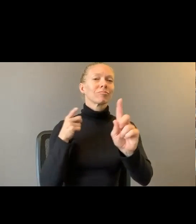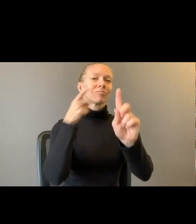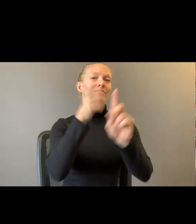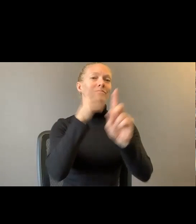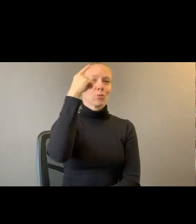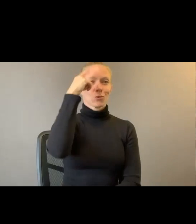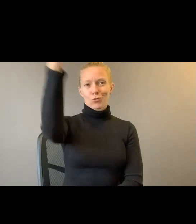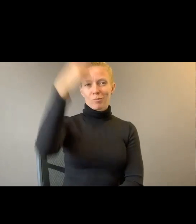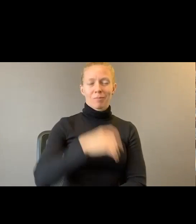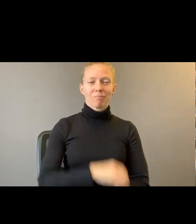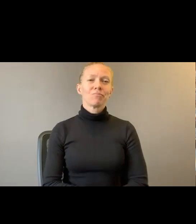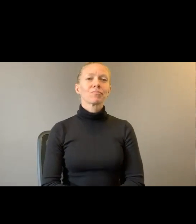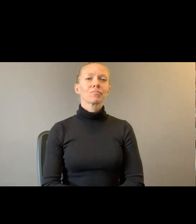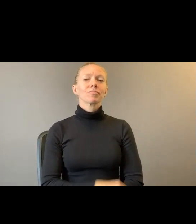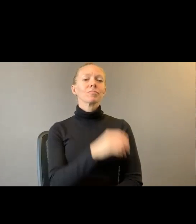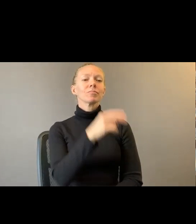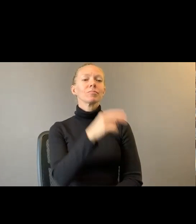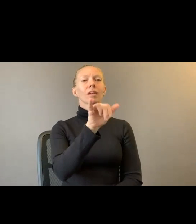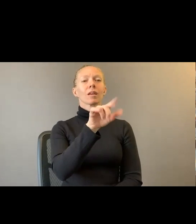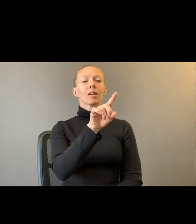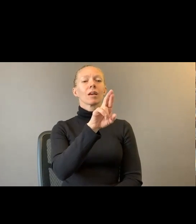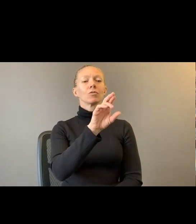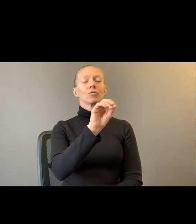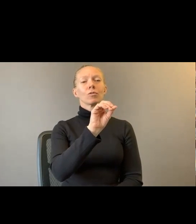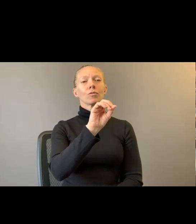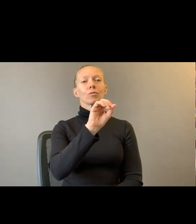This is Hydrocephalus as a misnomer for Water God.